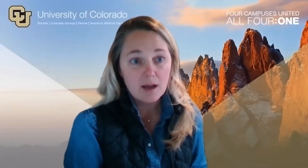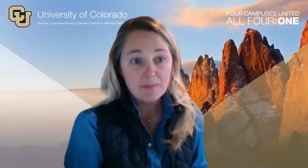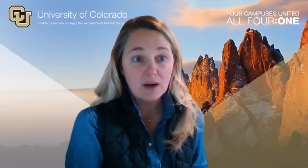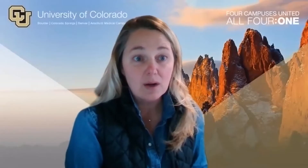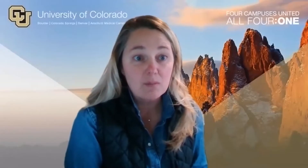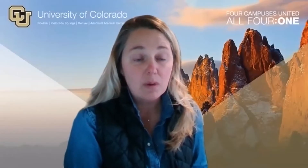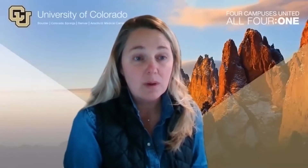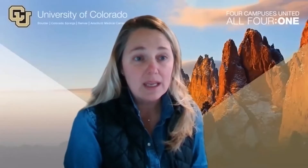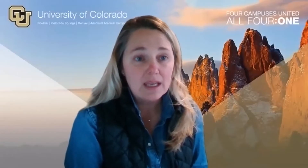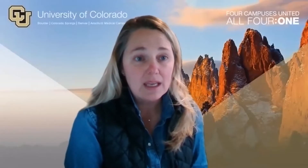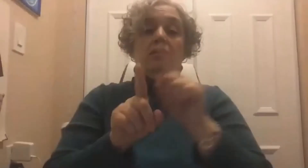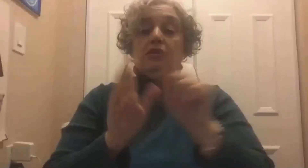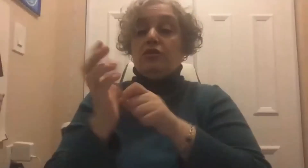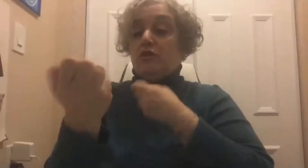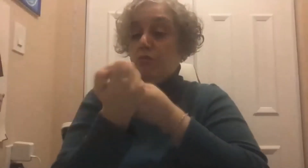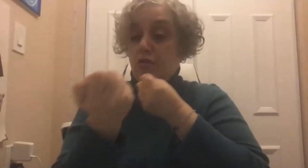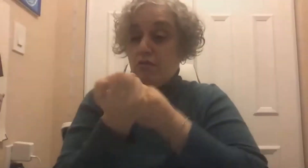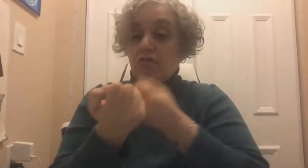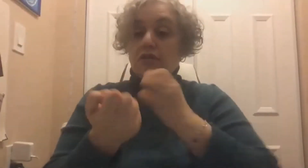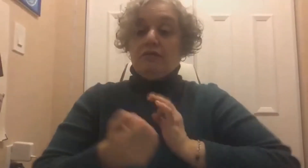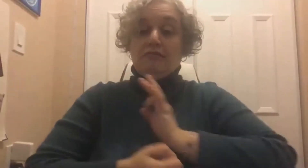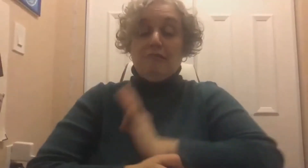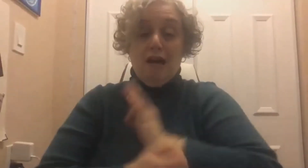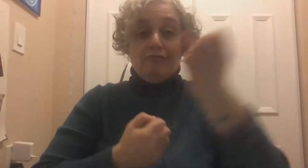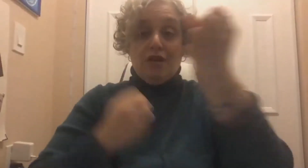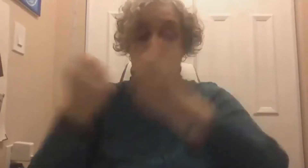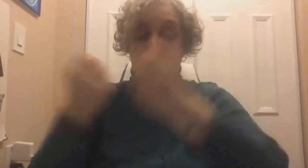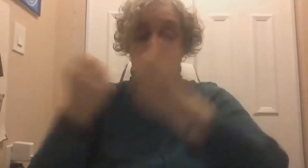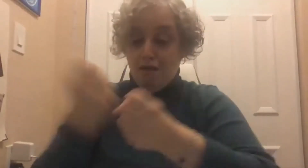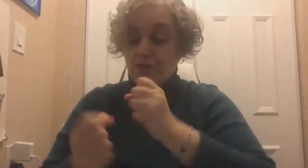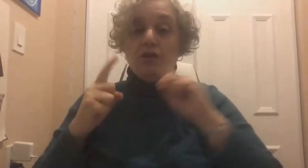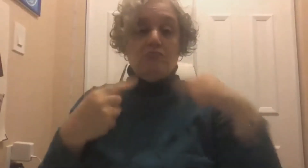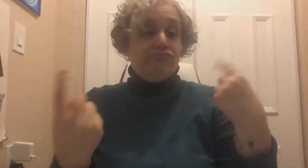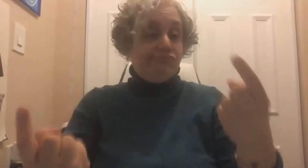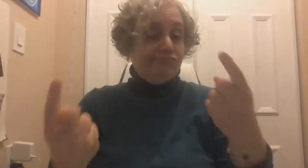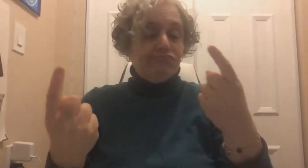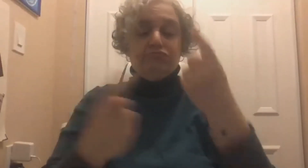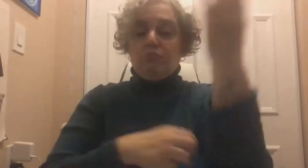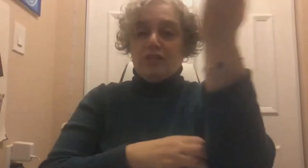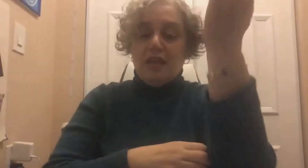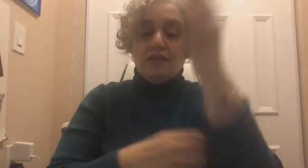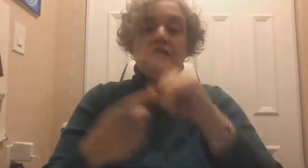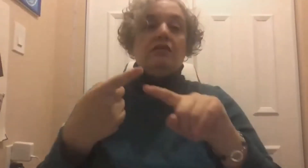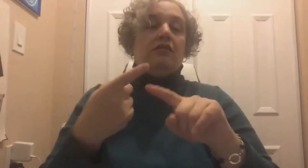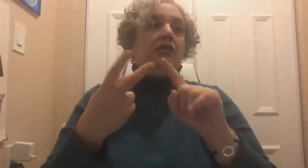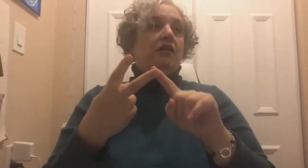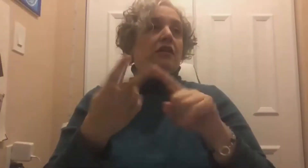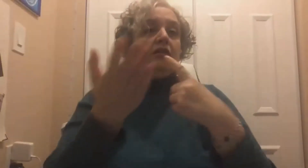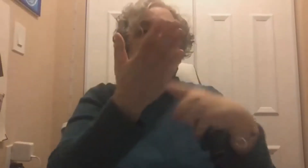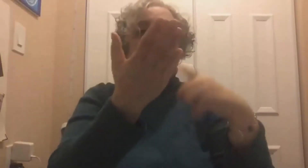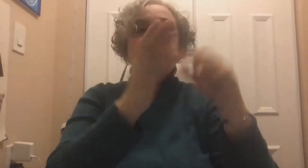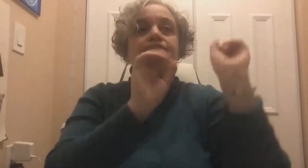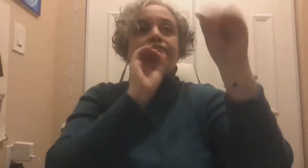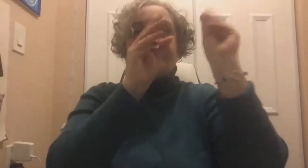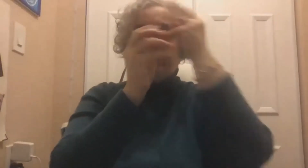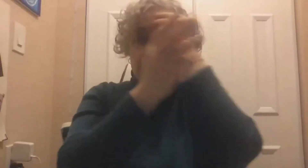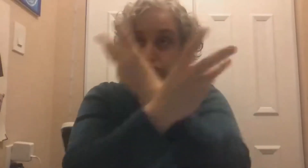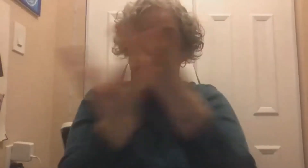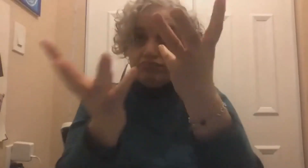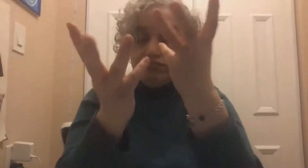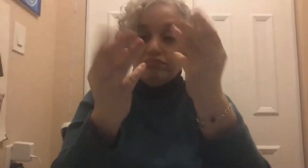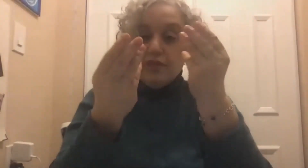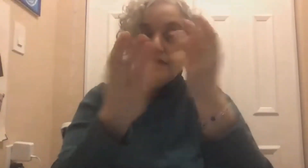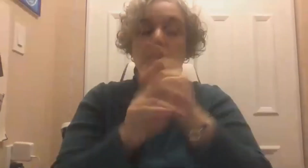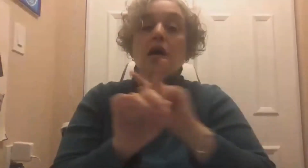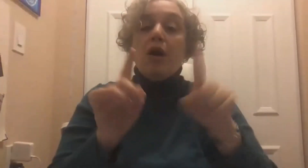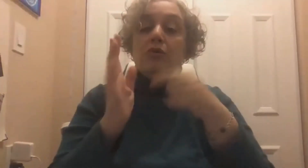their employees. So we've been doing quite a bit of presenting and talking about technology solutions and